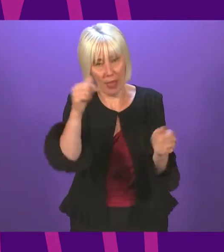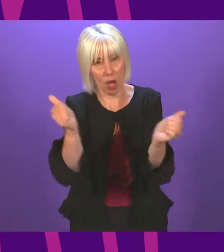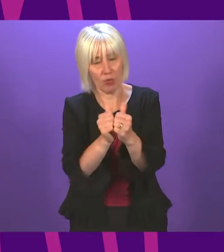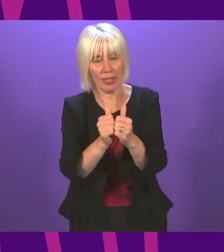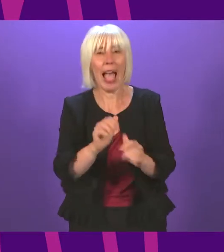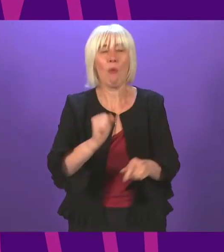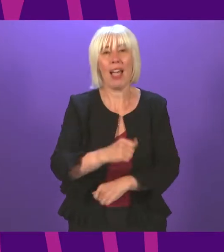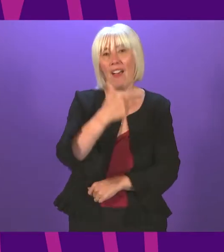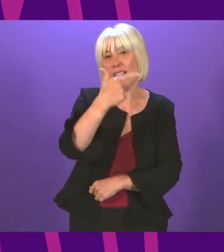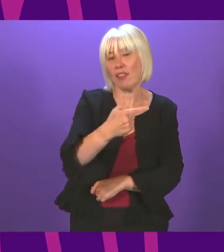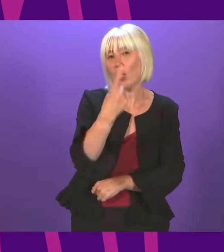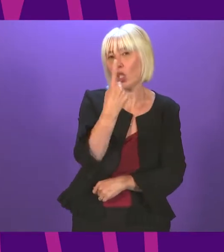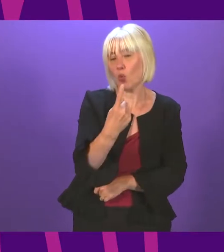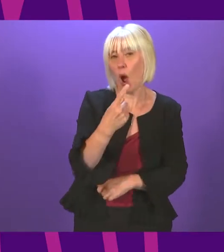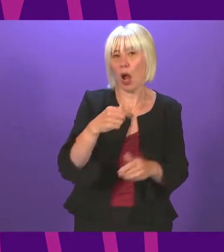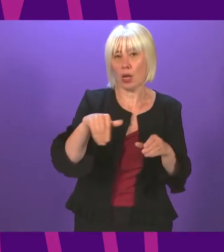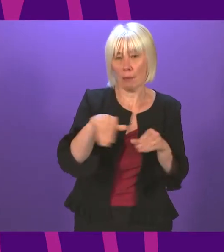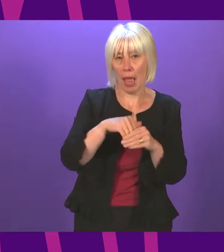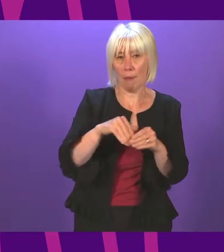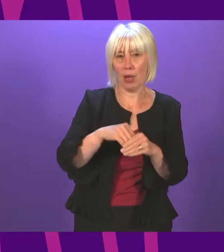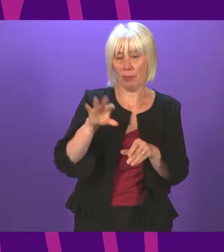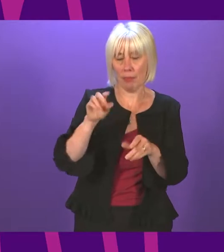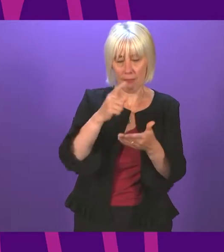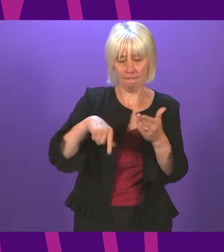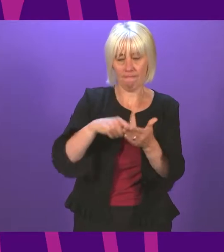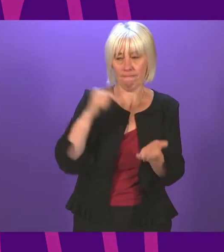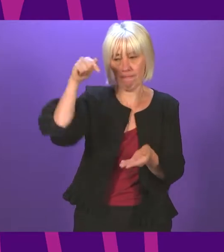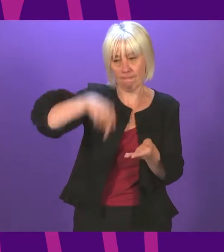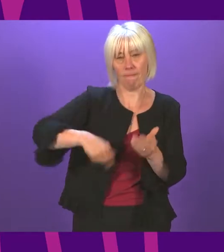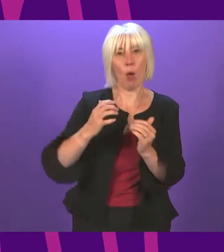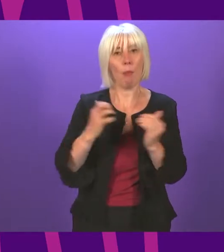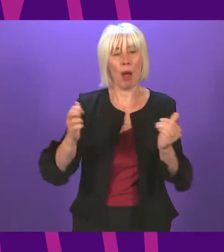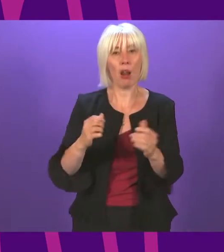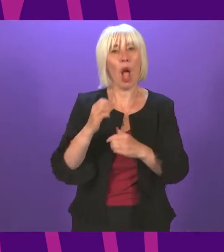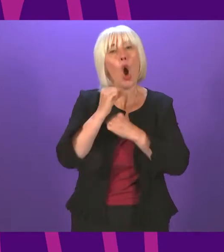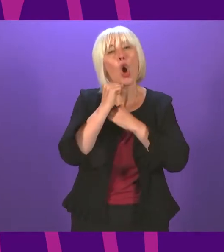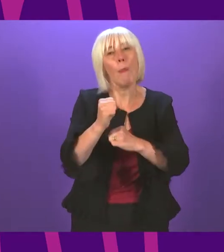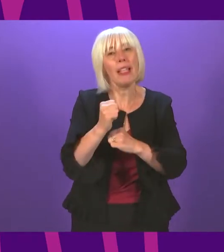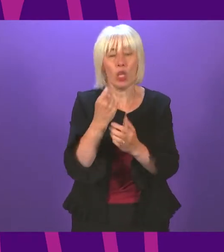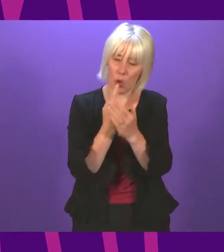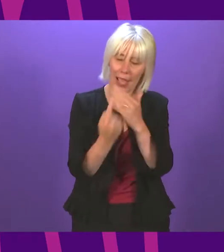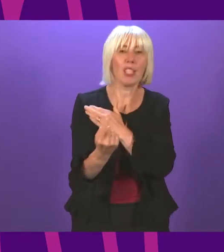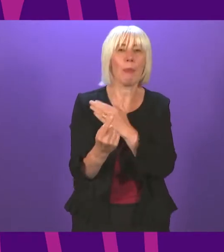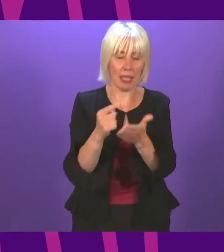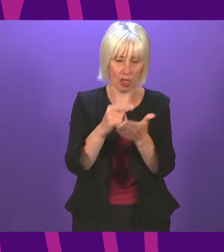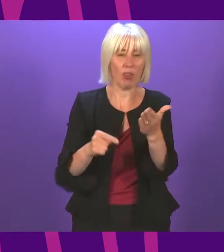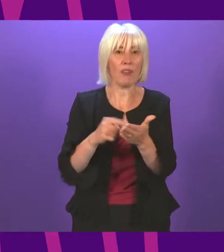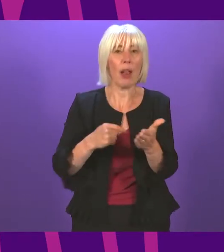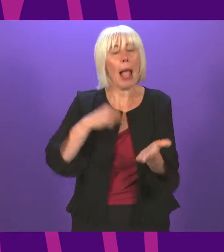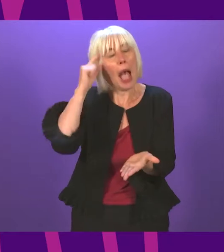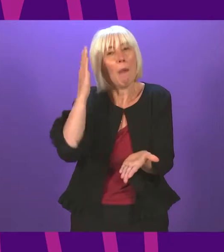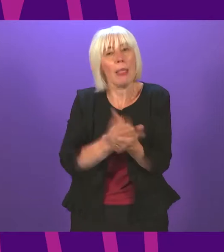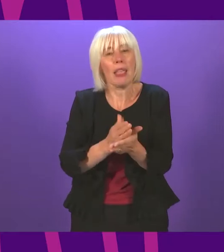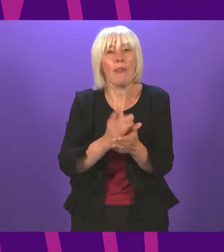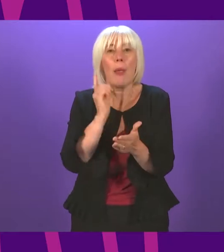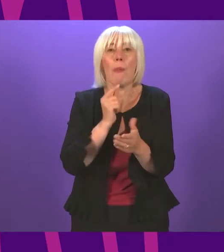71 members elected to this parliament committed to an independence referendum and I believe the